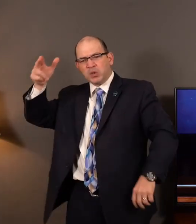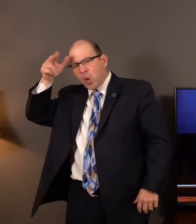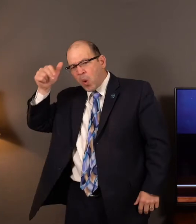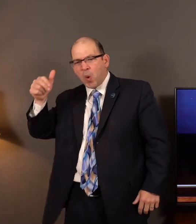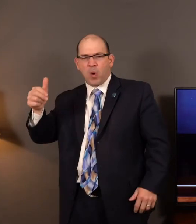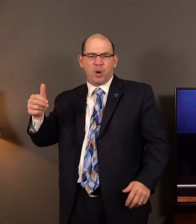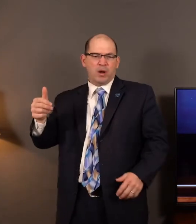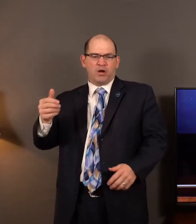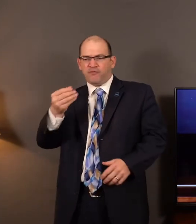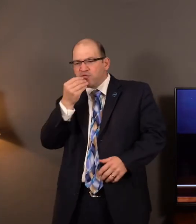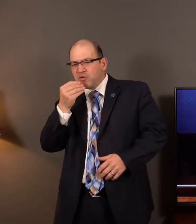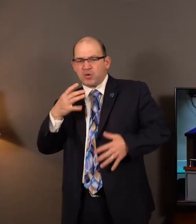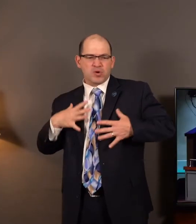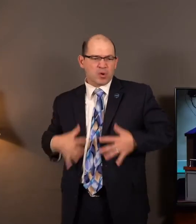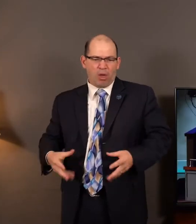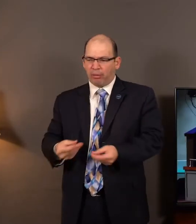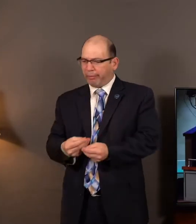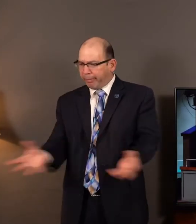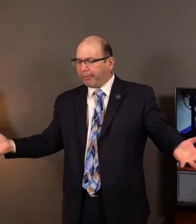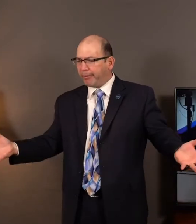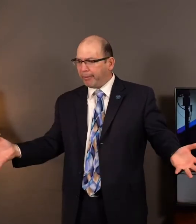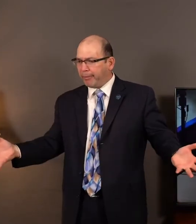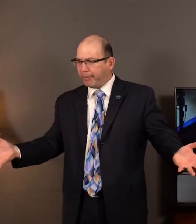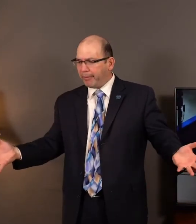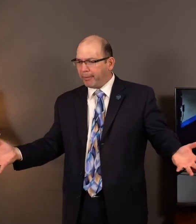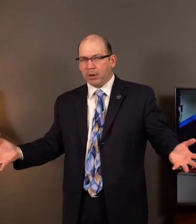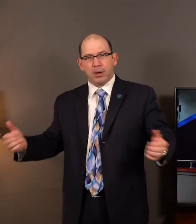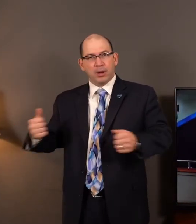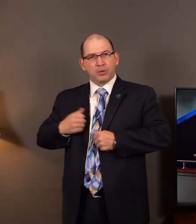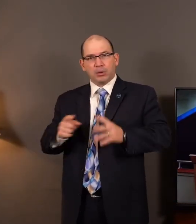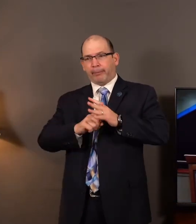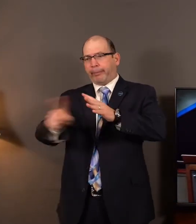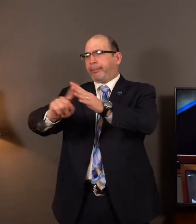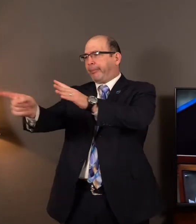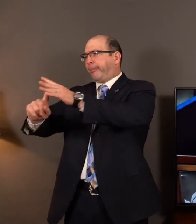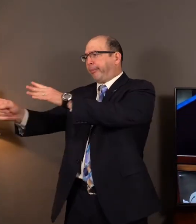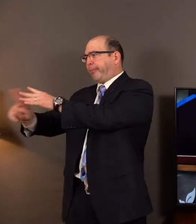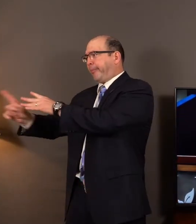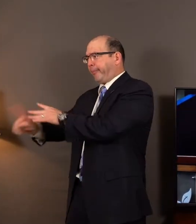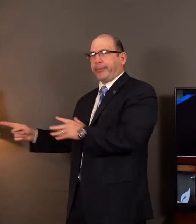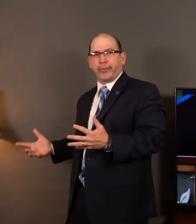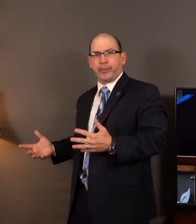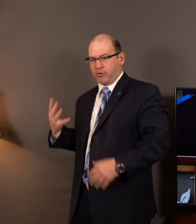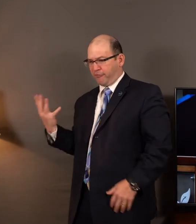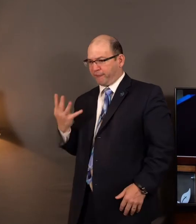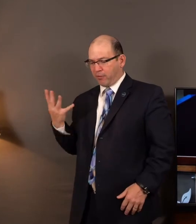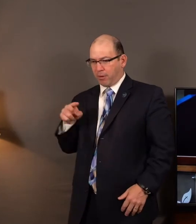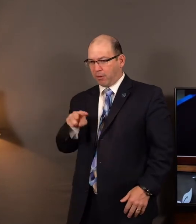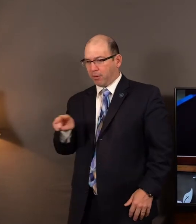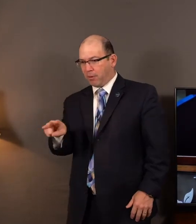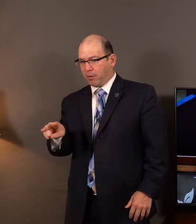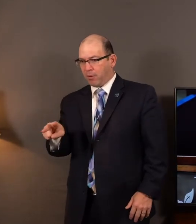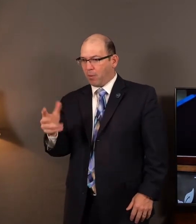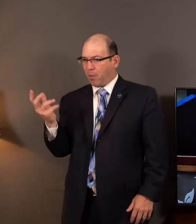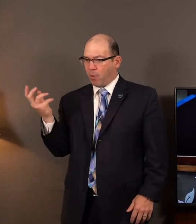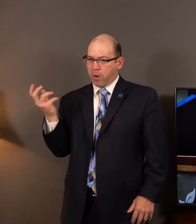was, and fled for their life. So here are these four leprous men. They're outside the city of Samaria. Death